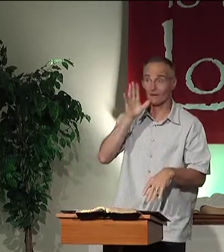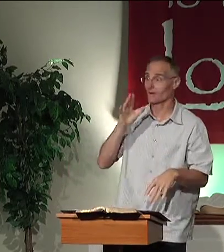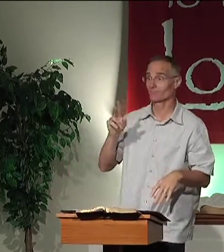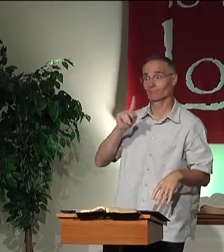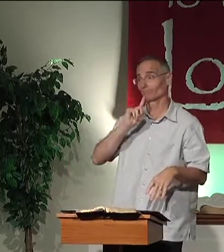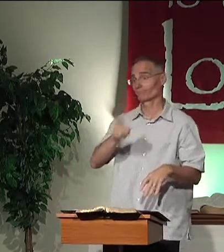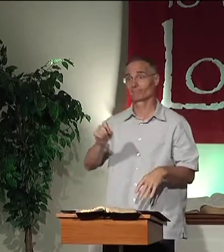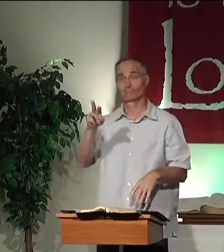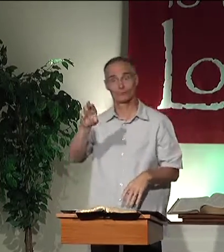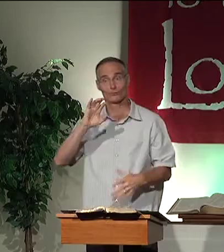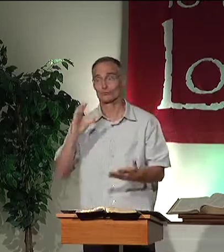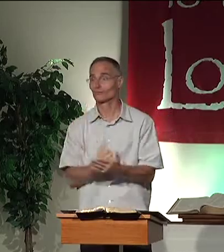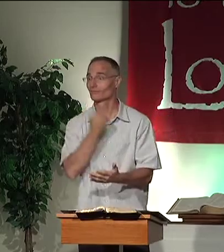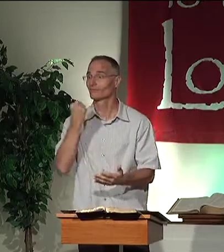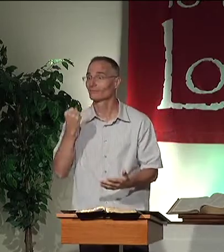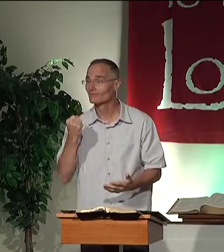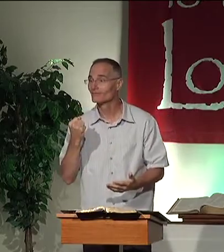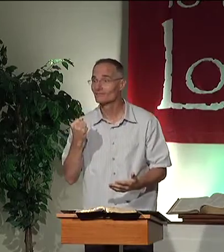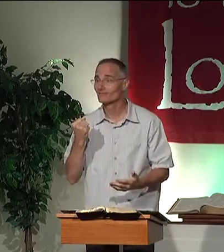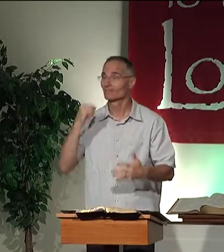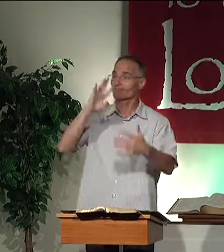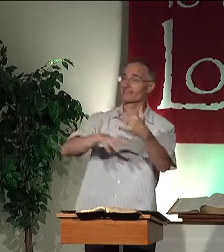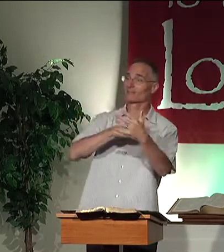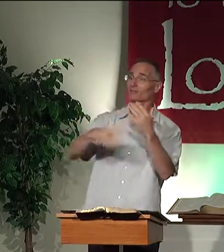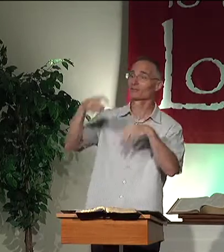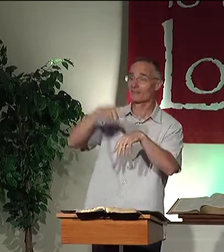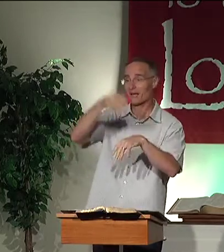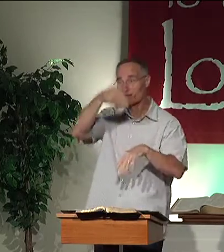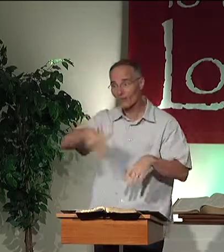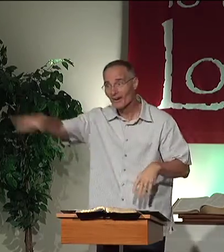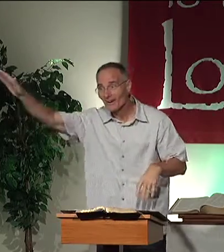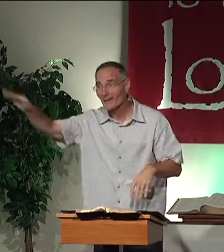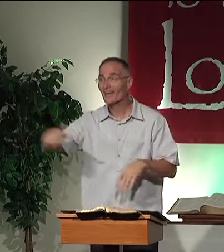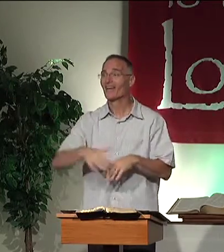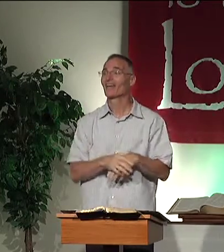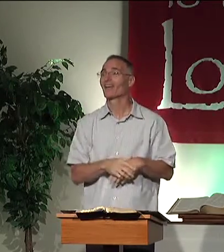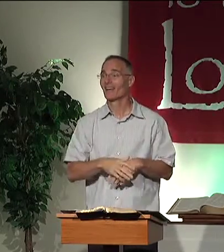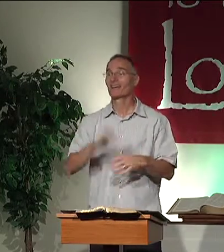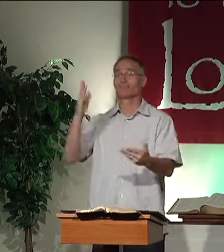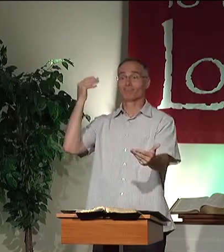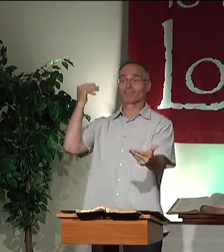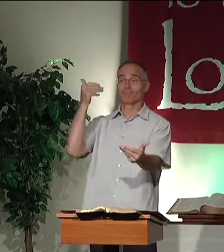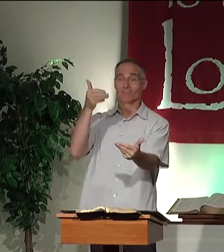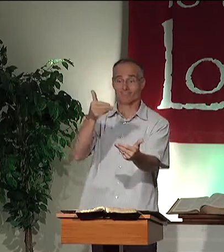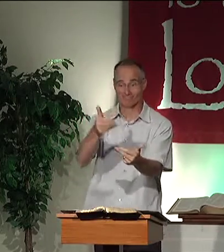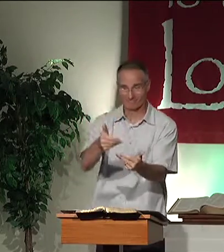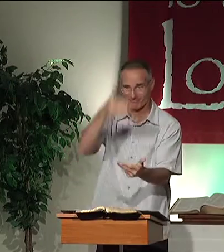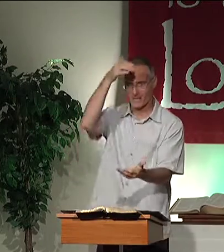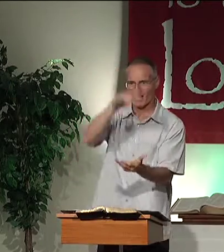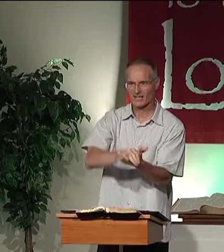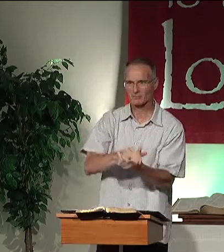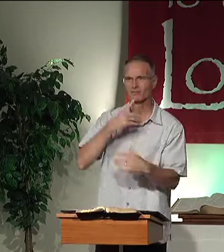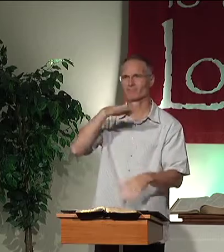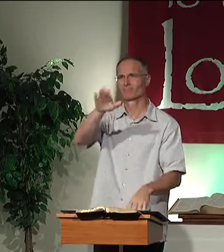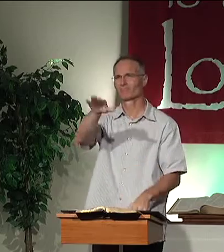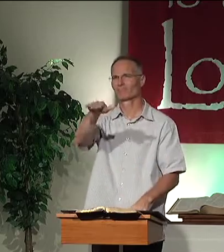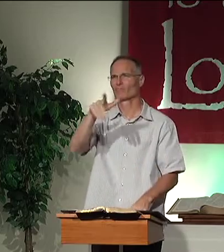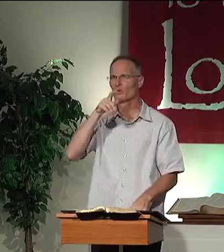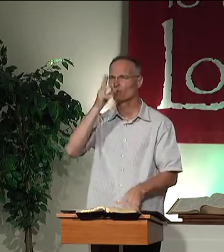And of course, the mom says, sure. You know, she'll schedule time away. And as it gets closer, the